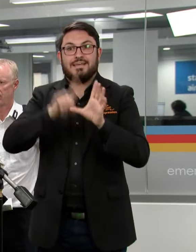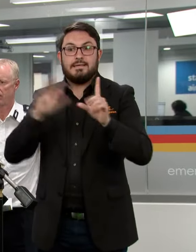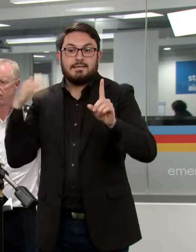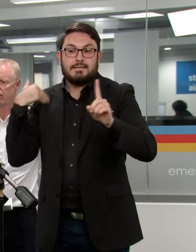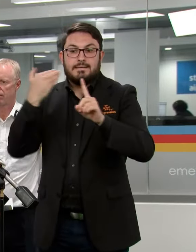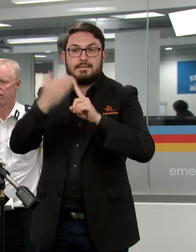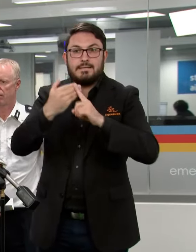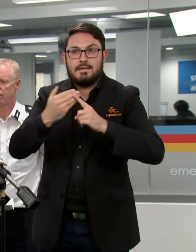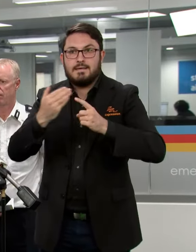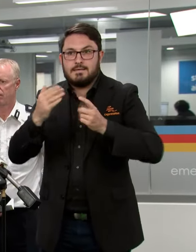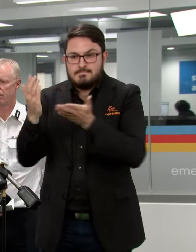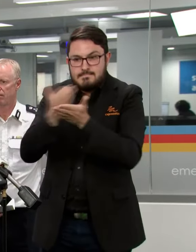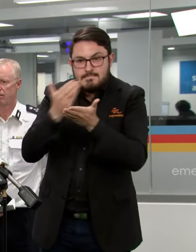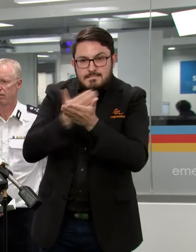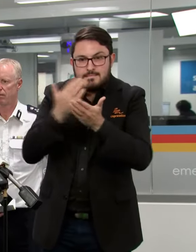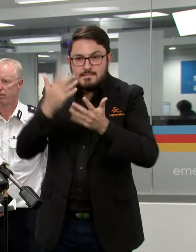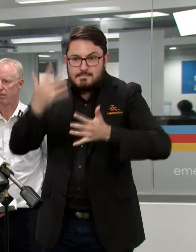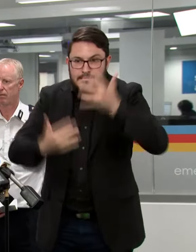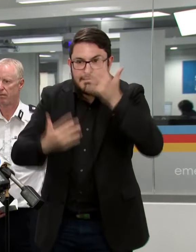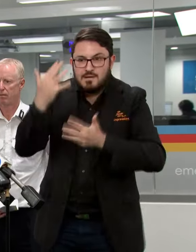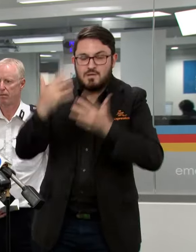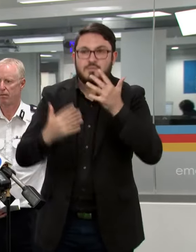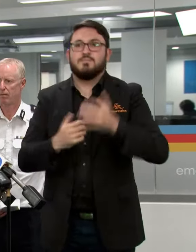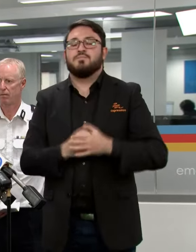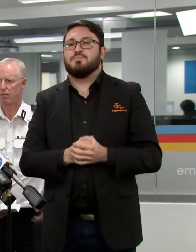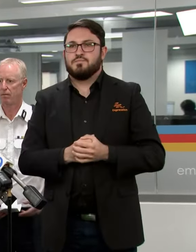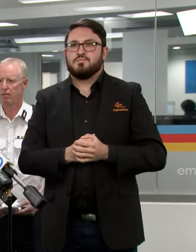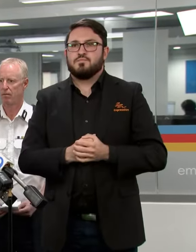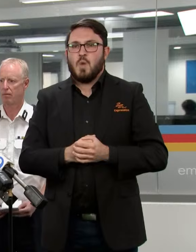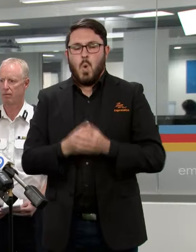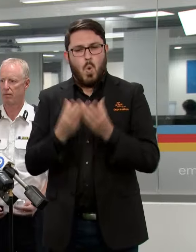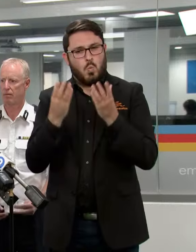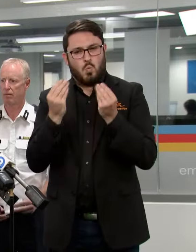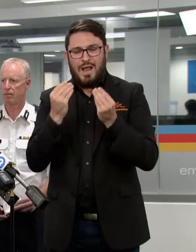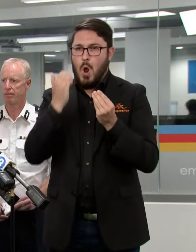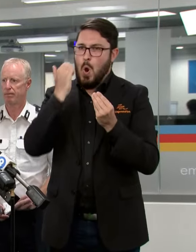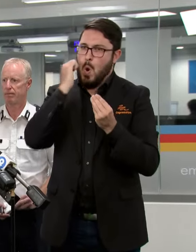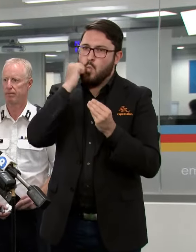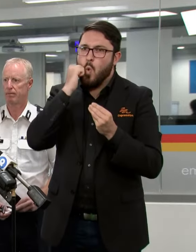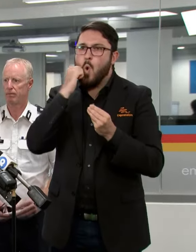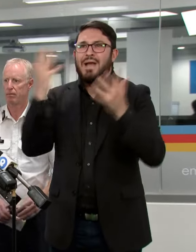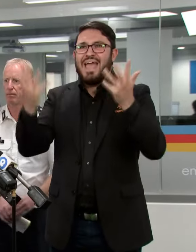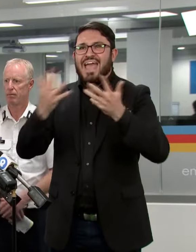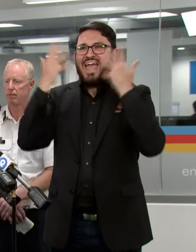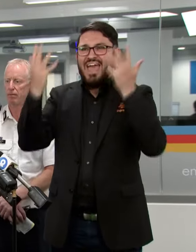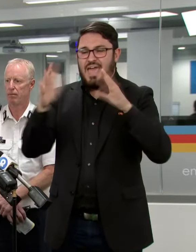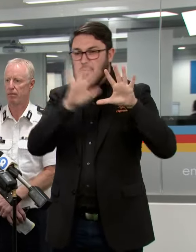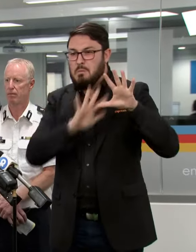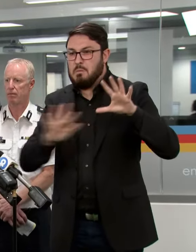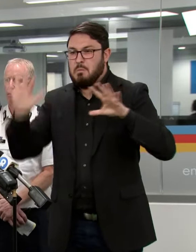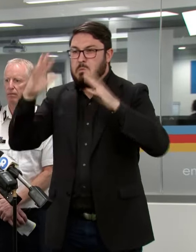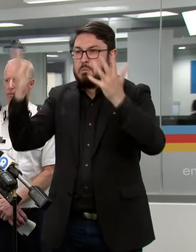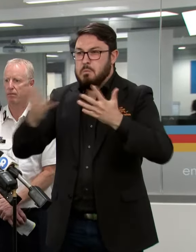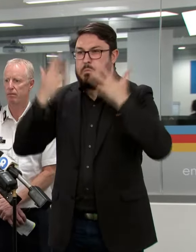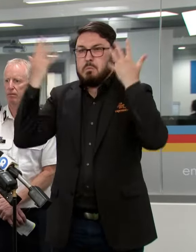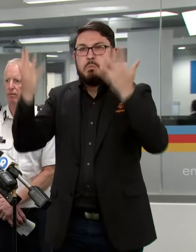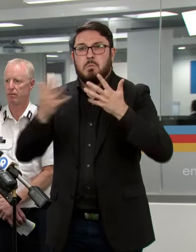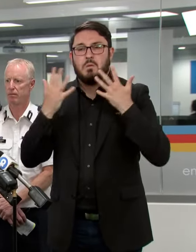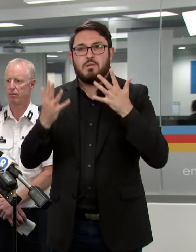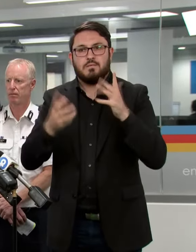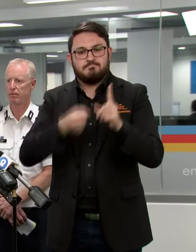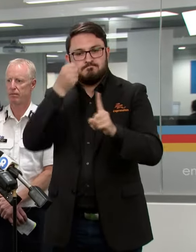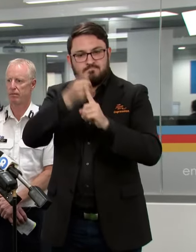We still have a significant tropical air mass across the state at the moment bringing moderate to heavy falls to central